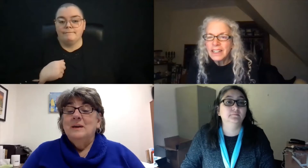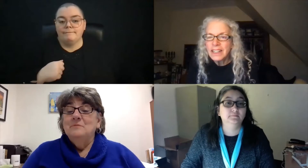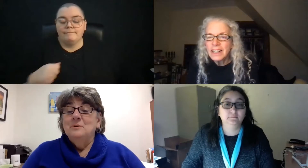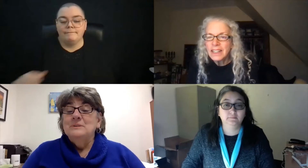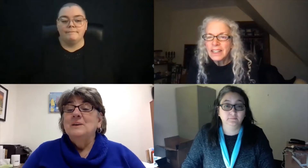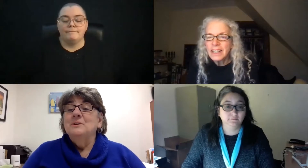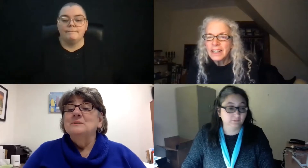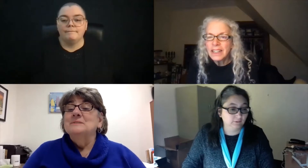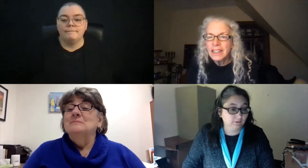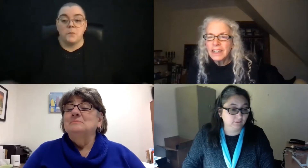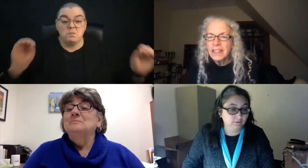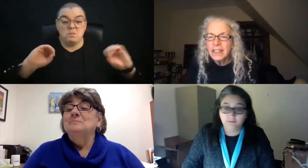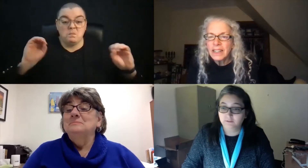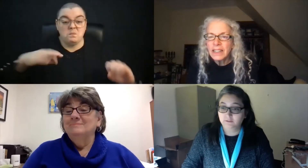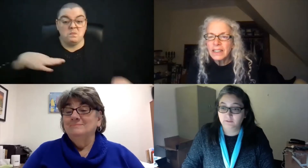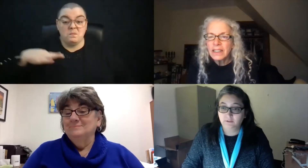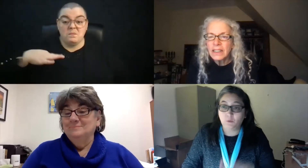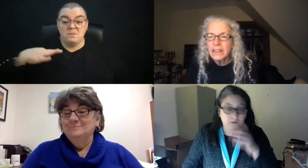We have no takers.